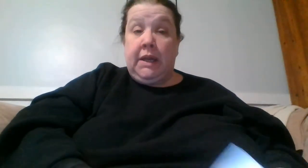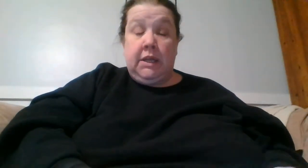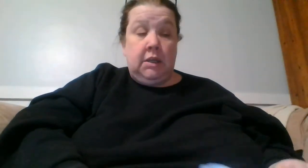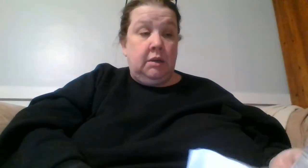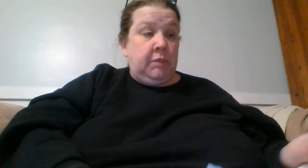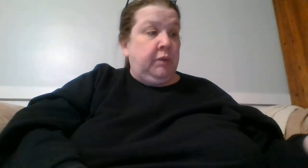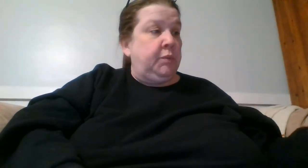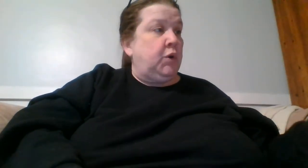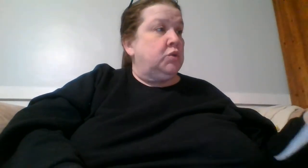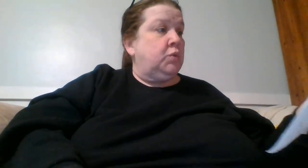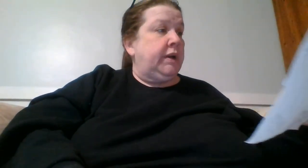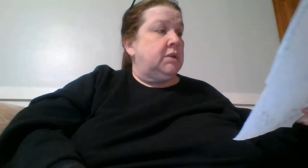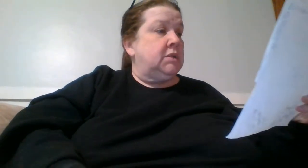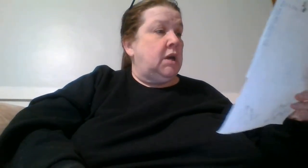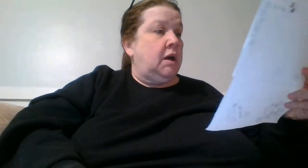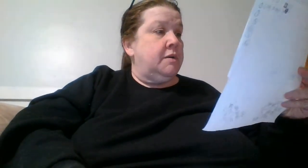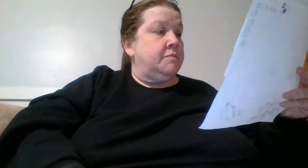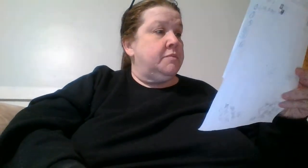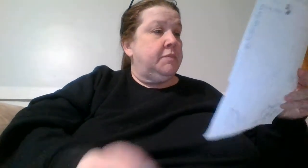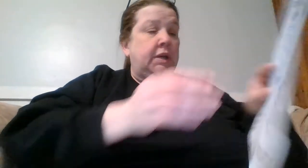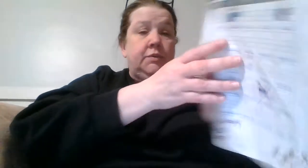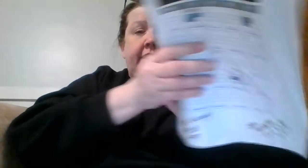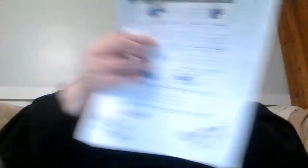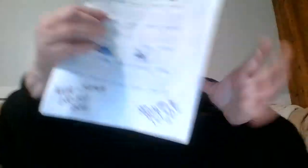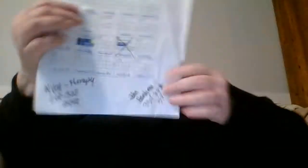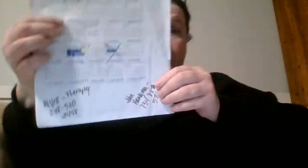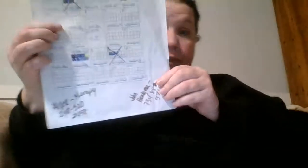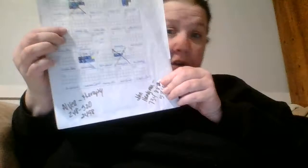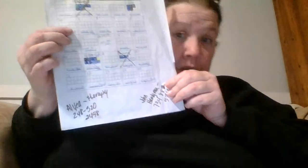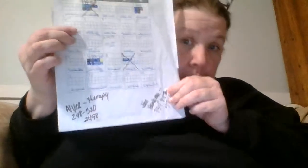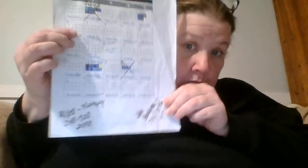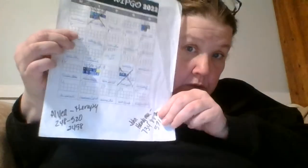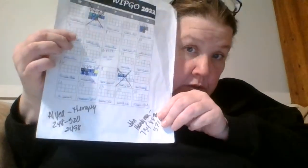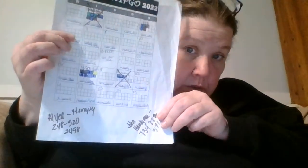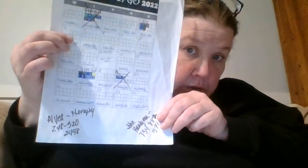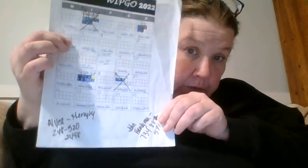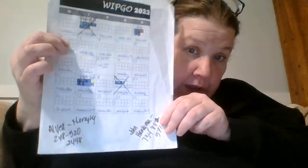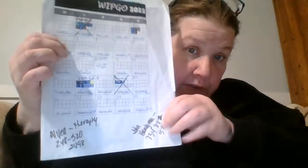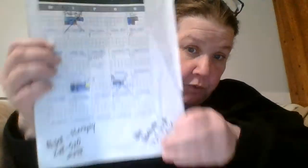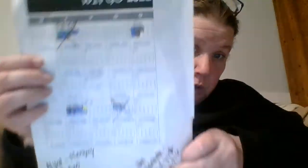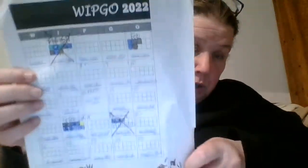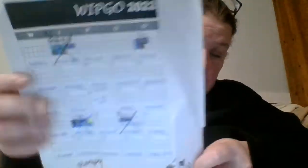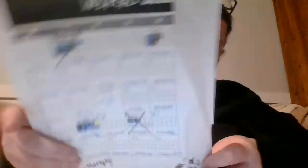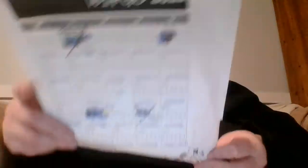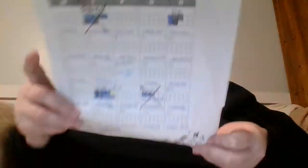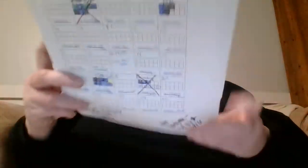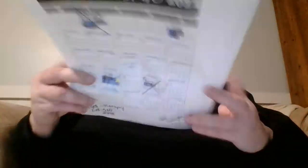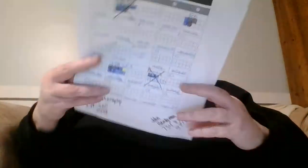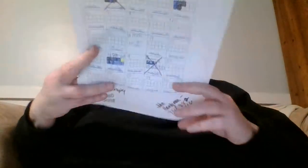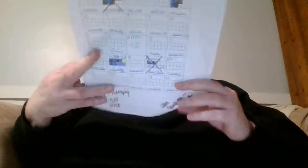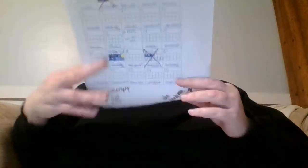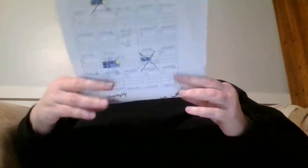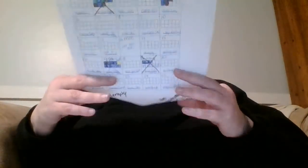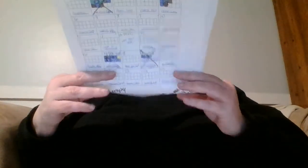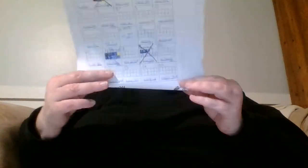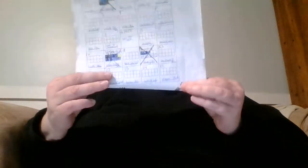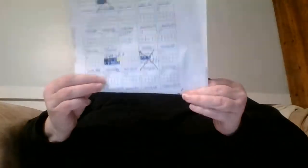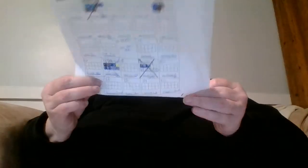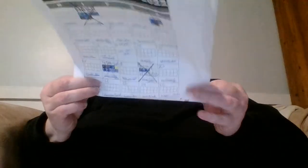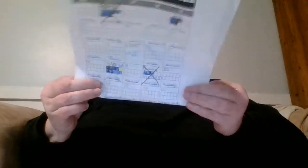my my whip go squares um because right now I'm three four three out of four so if want to use our phone numbers I don't want to